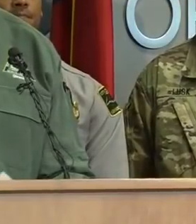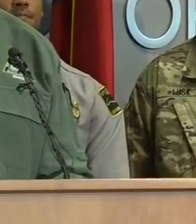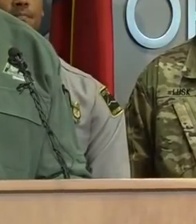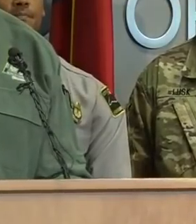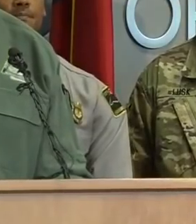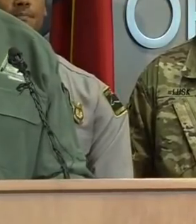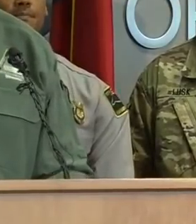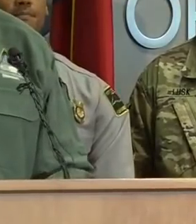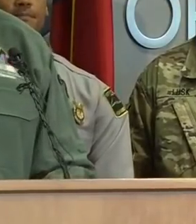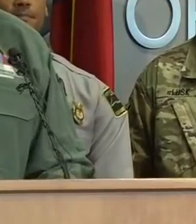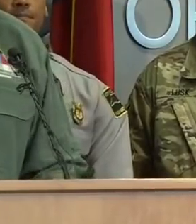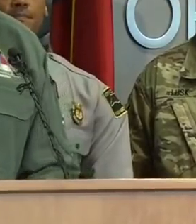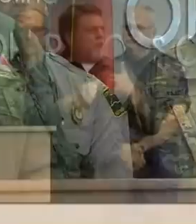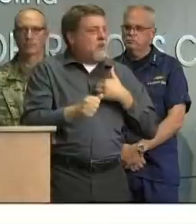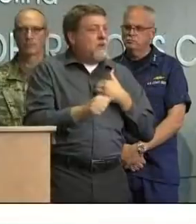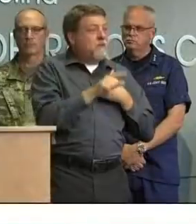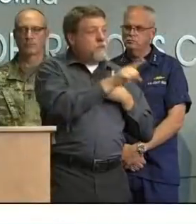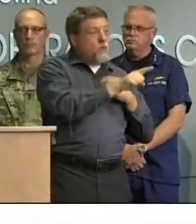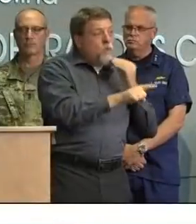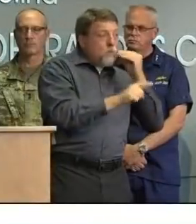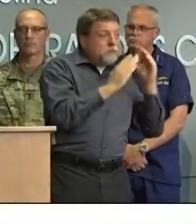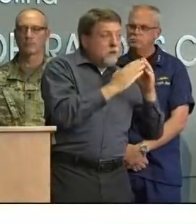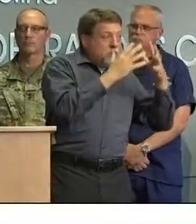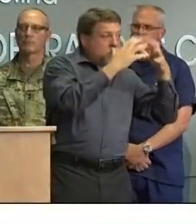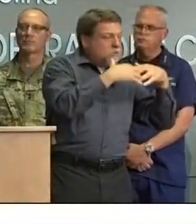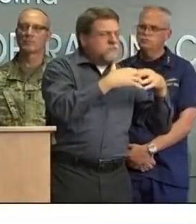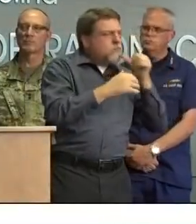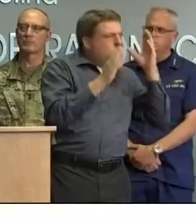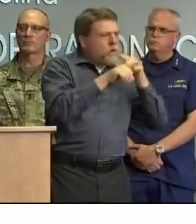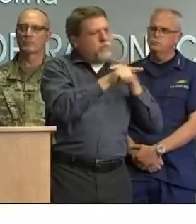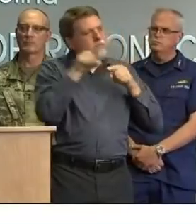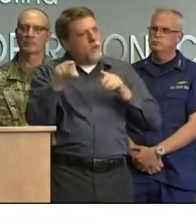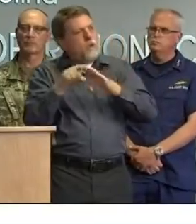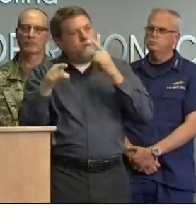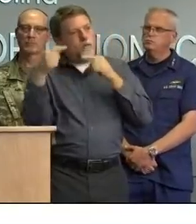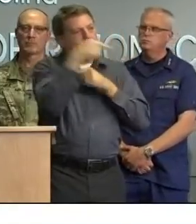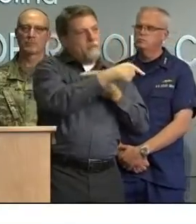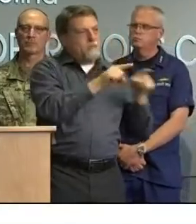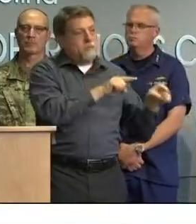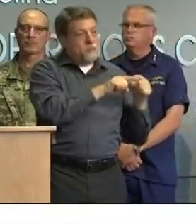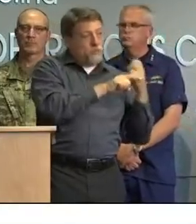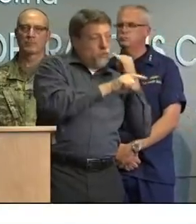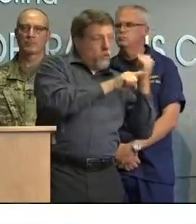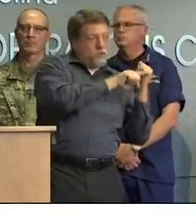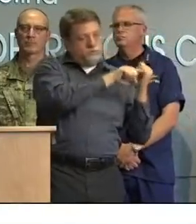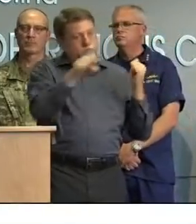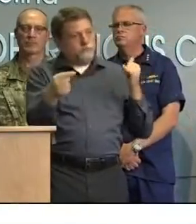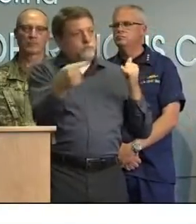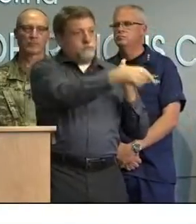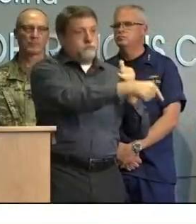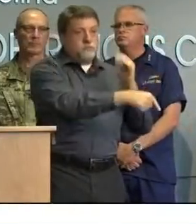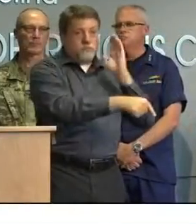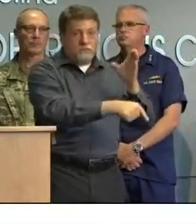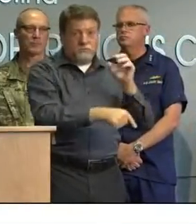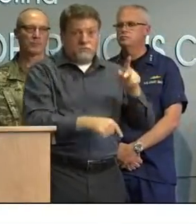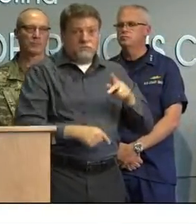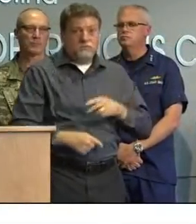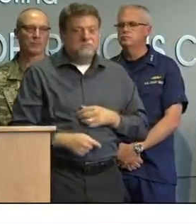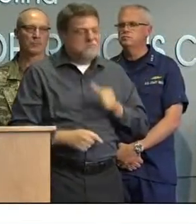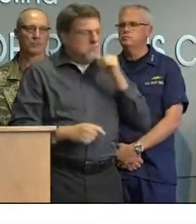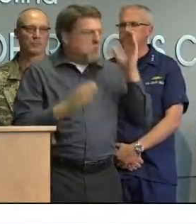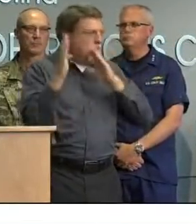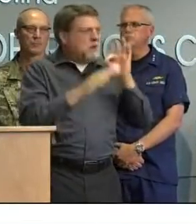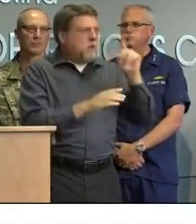backup system works as expected we're continuing to experience widespread flooding and it's worsening in some